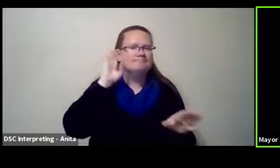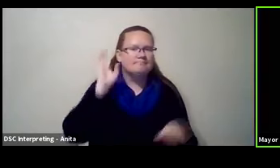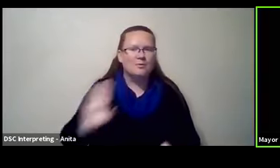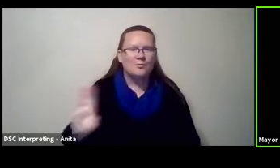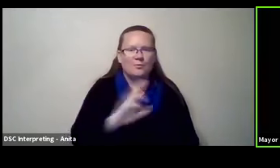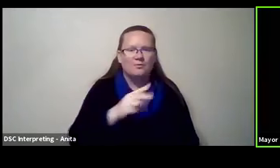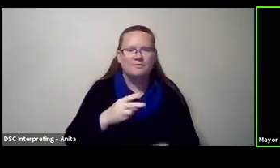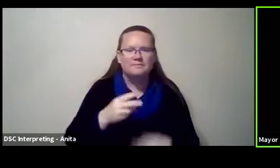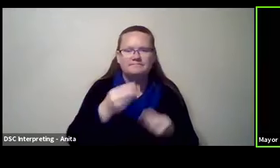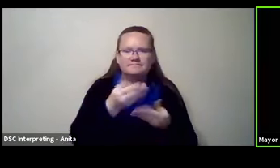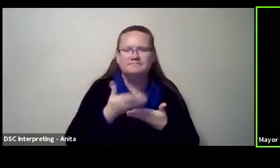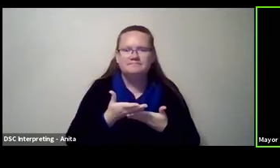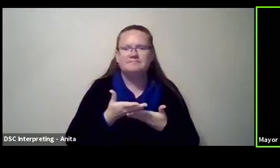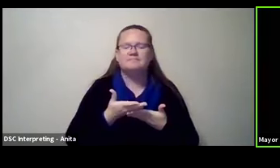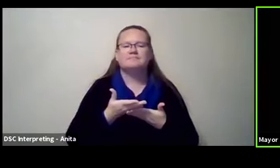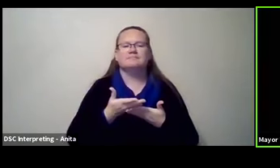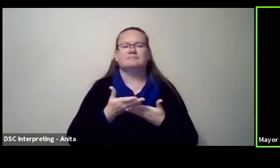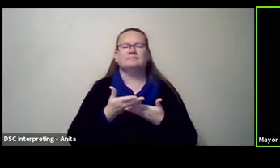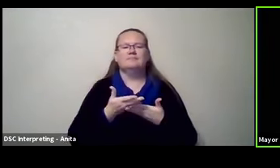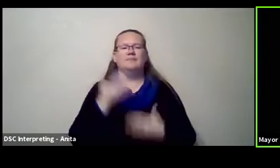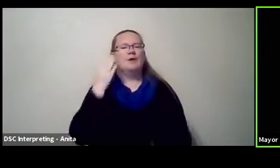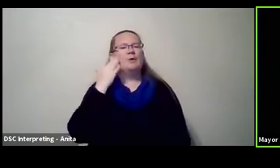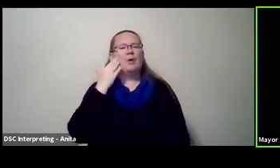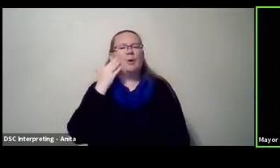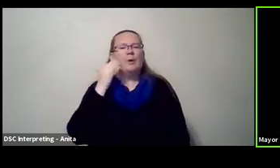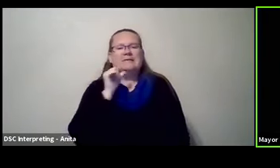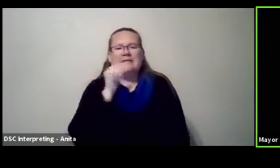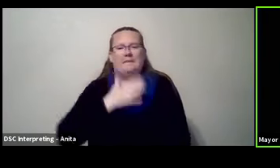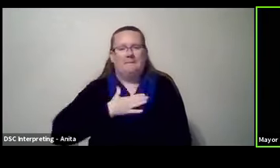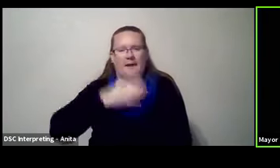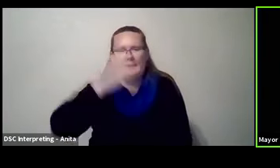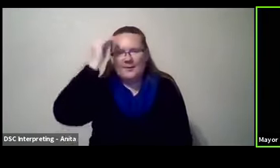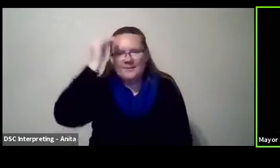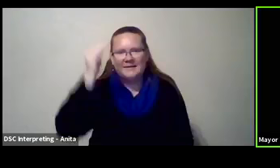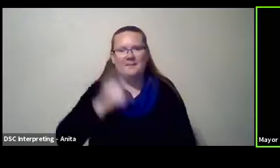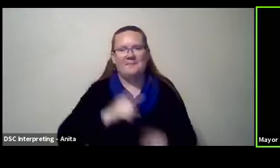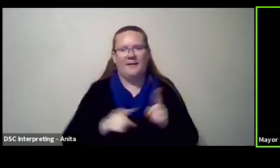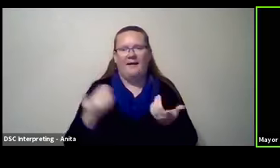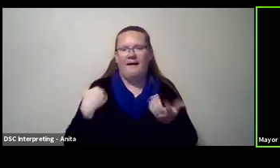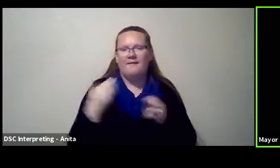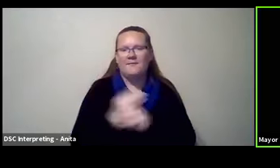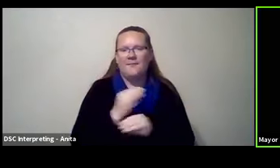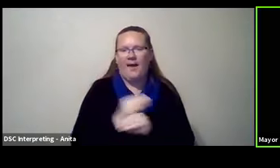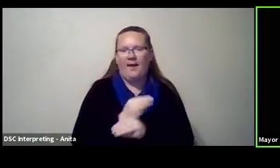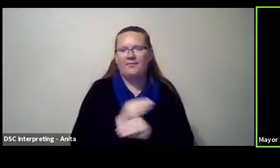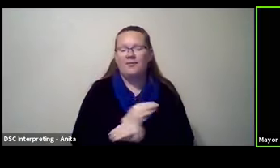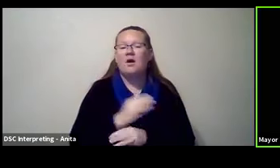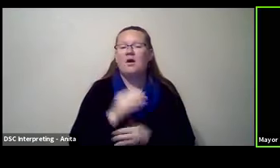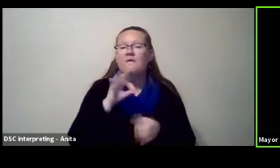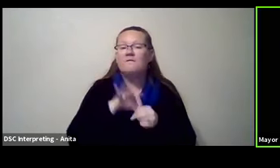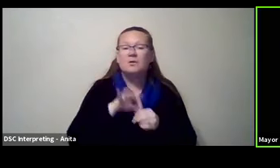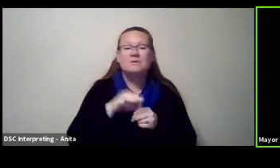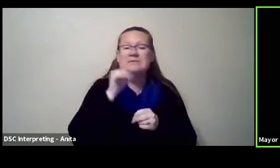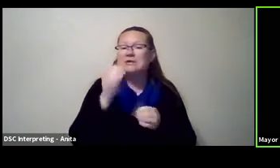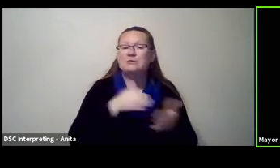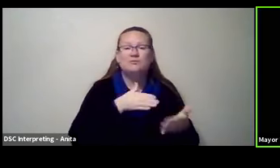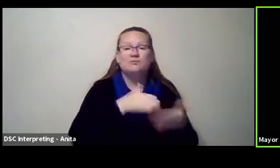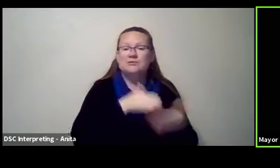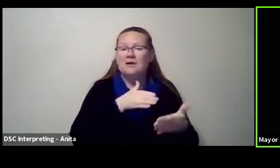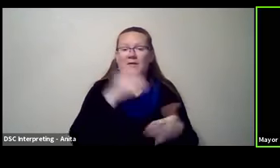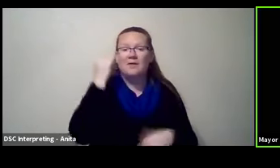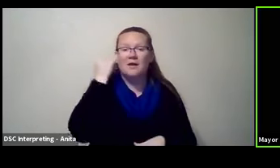again, it's not a question of thinking. There's math now that supports me. The voters didn't reject the ideas. They supported the ideas almost two to one.